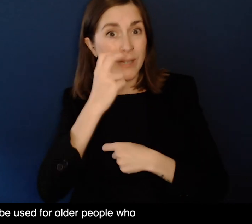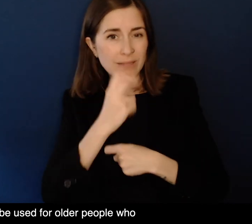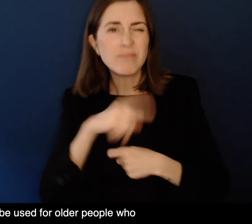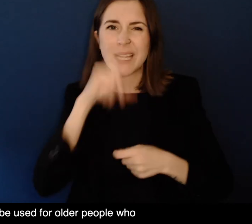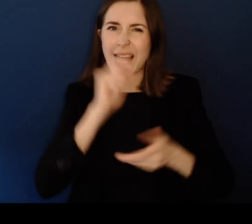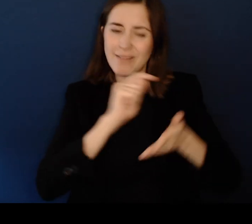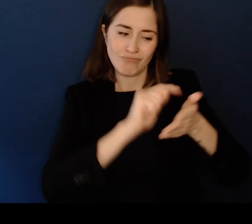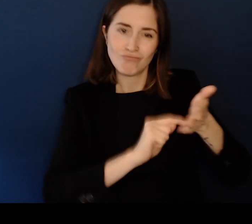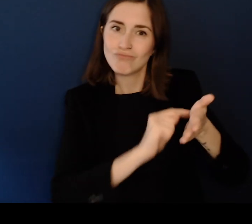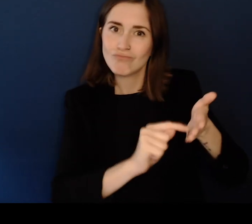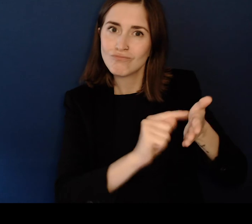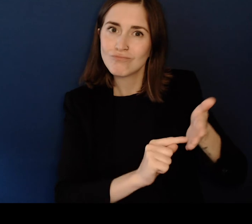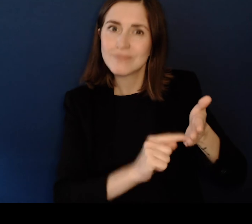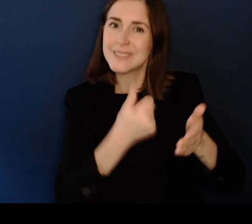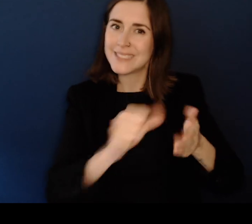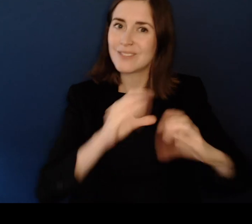later in life